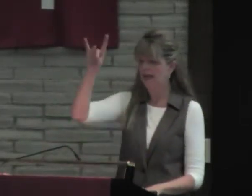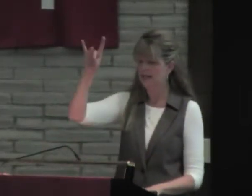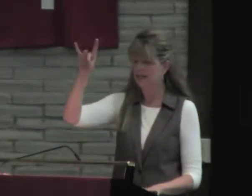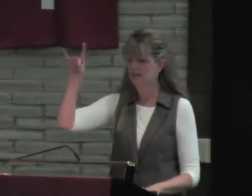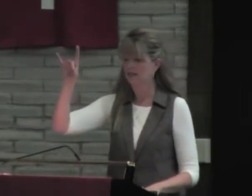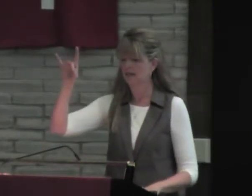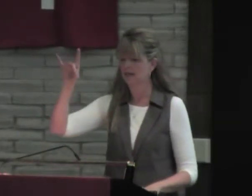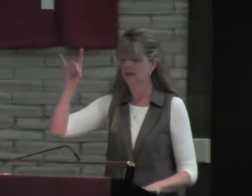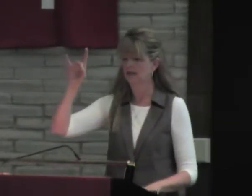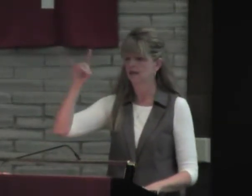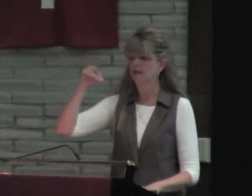Okay, verse 18.